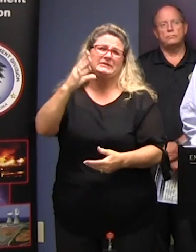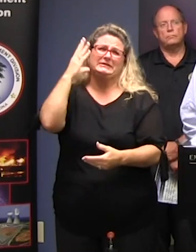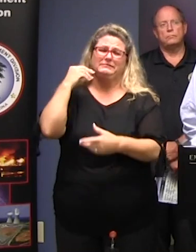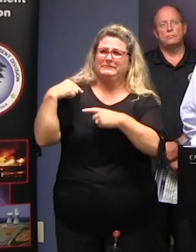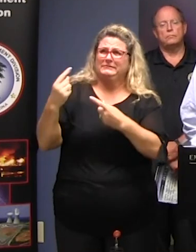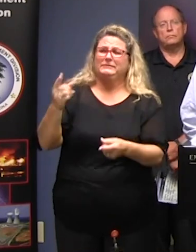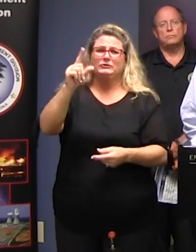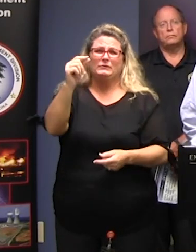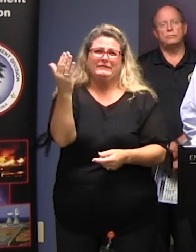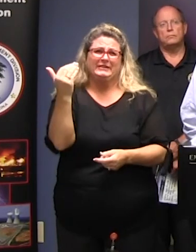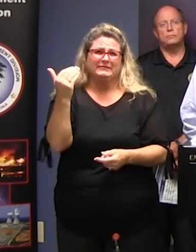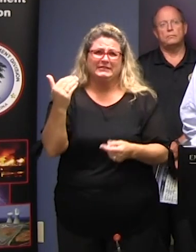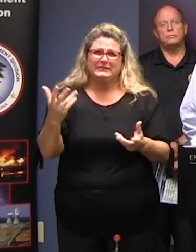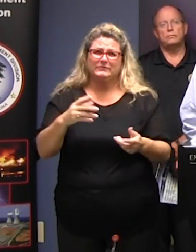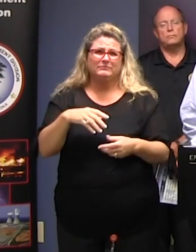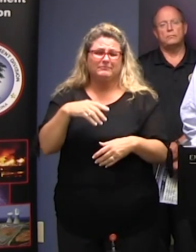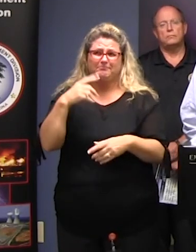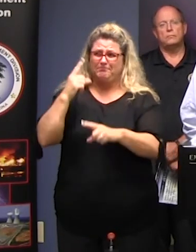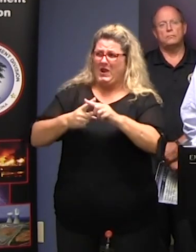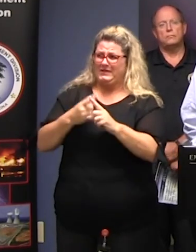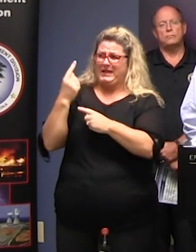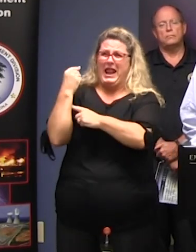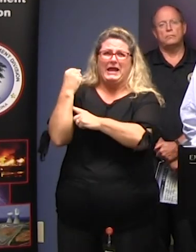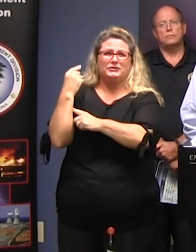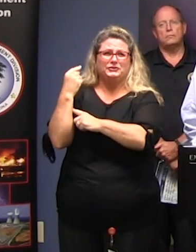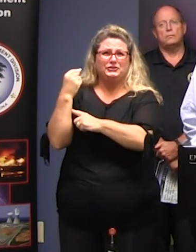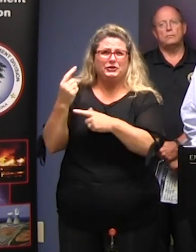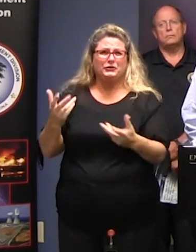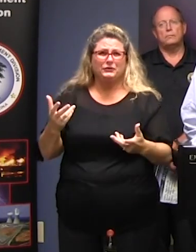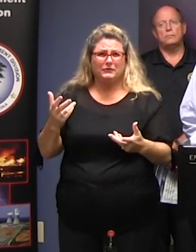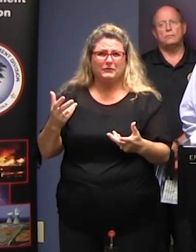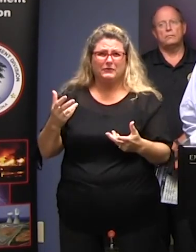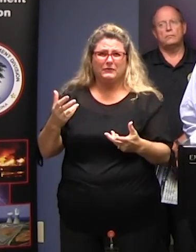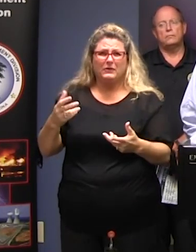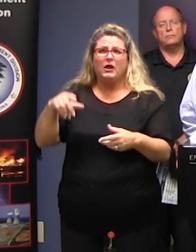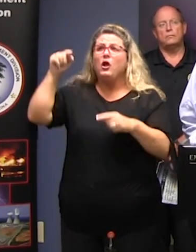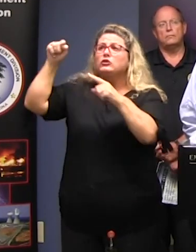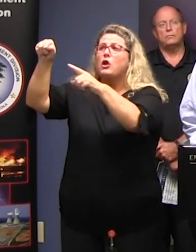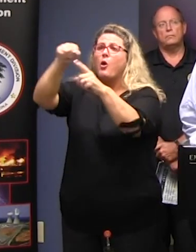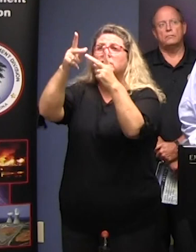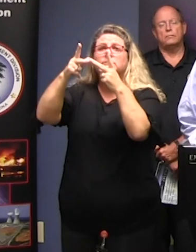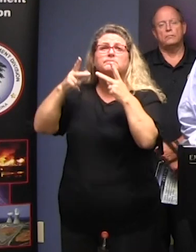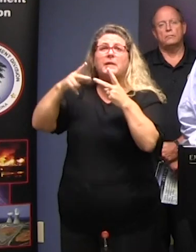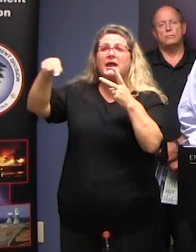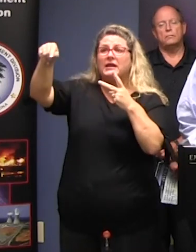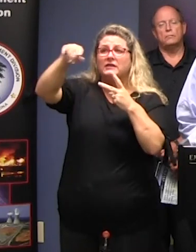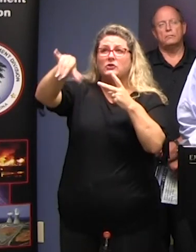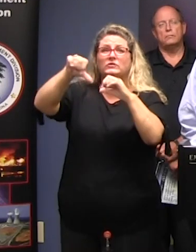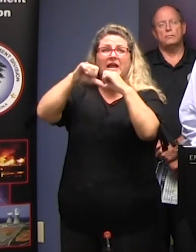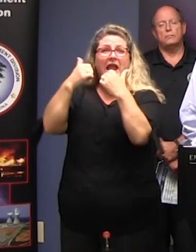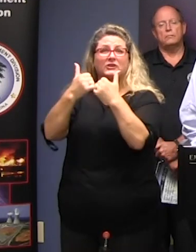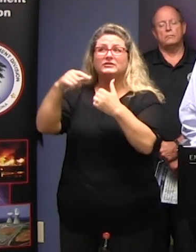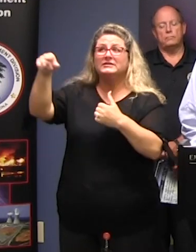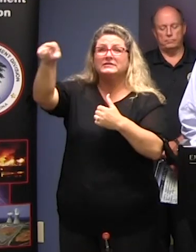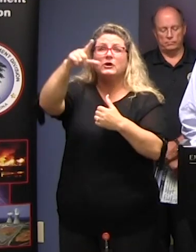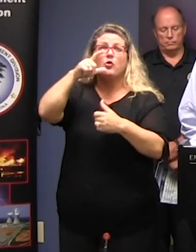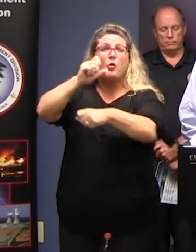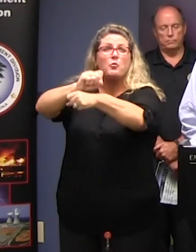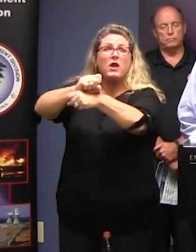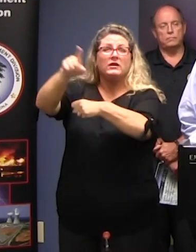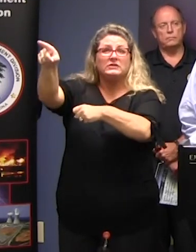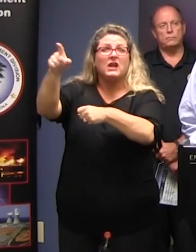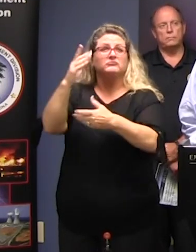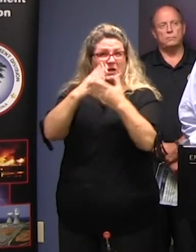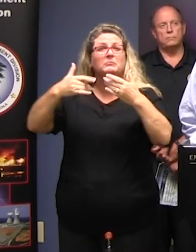With hurricanes recent experience and we the people in those positions Today are many of the same ones who were there